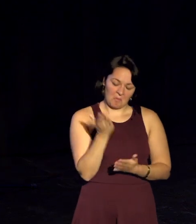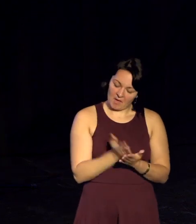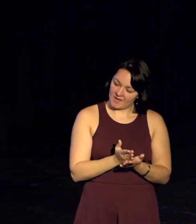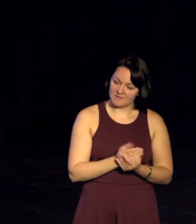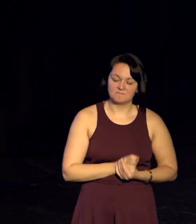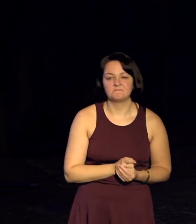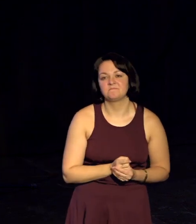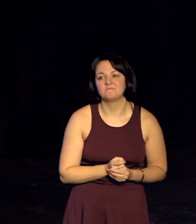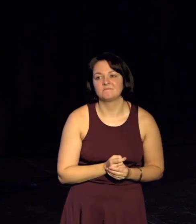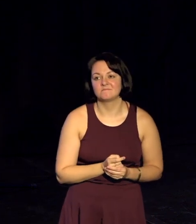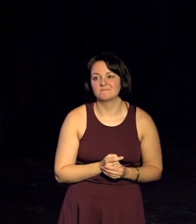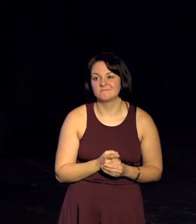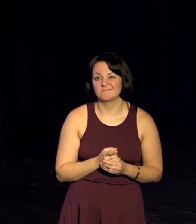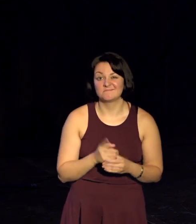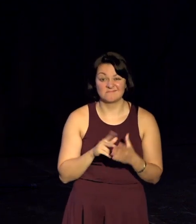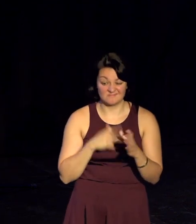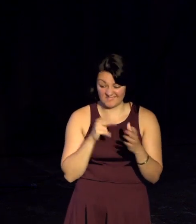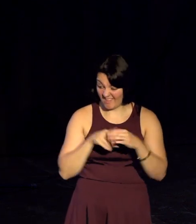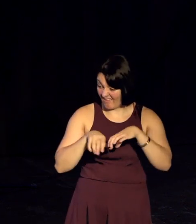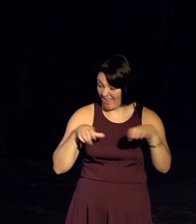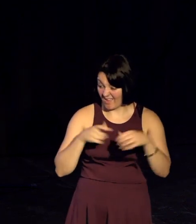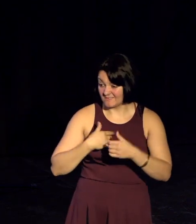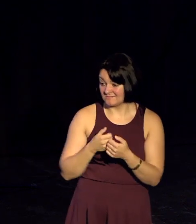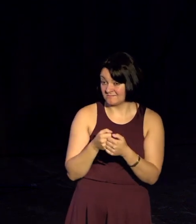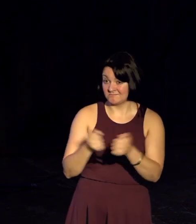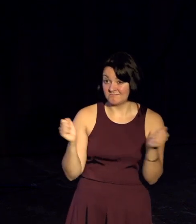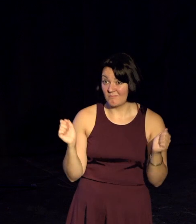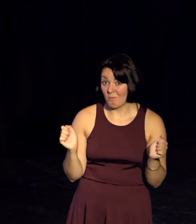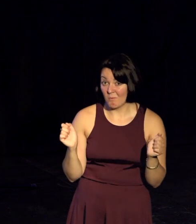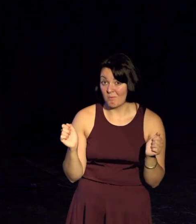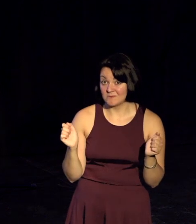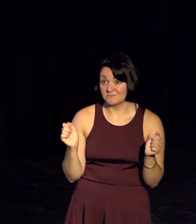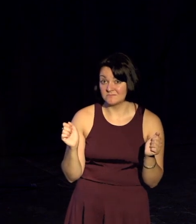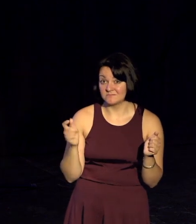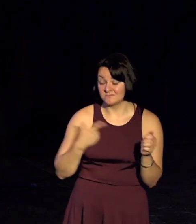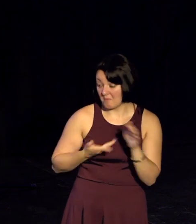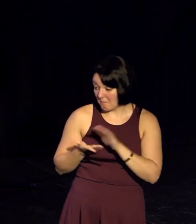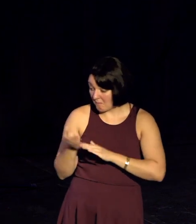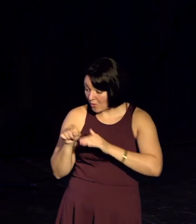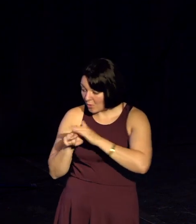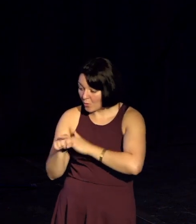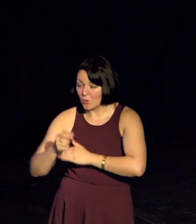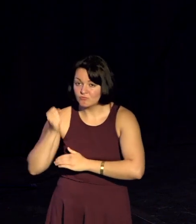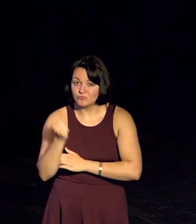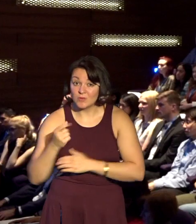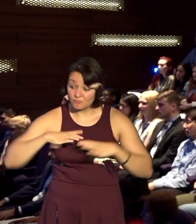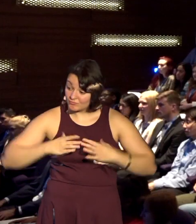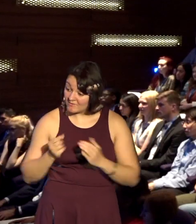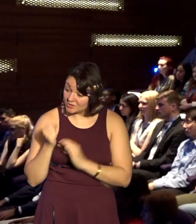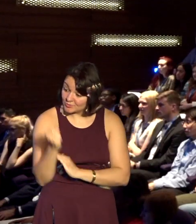I get the van open, I get it closed, but now I'm covered with grease. Go to the train station, I'm ready for the train,